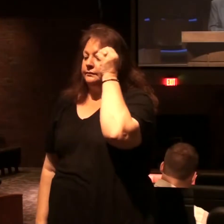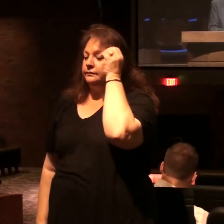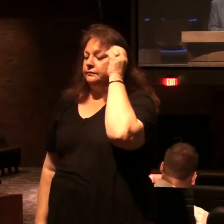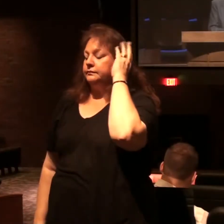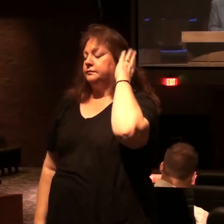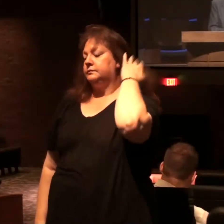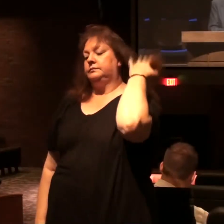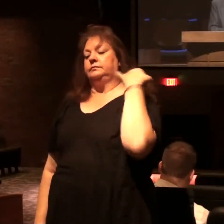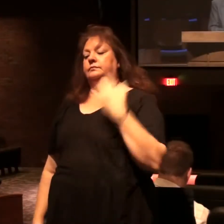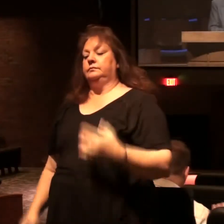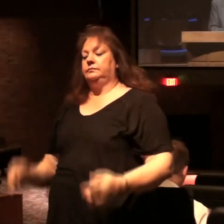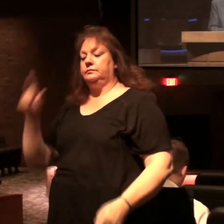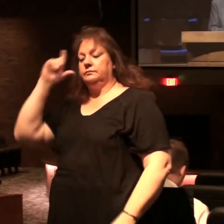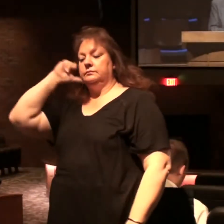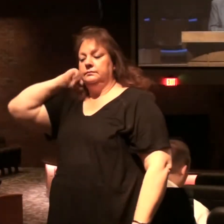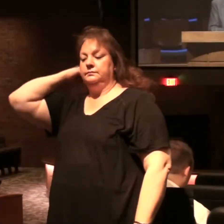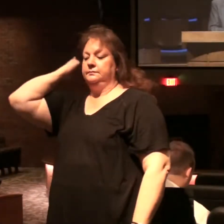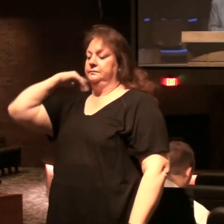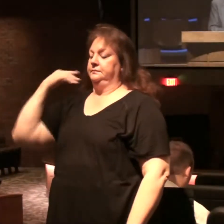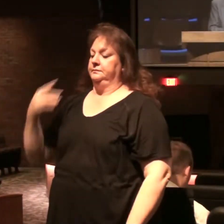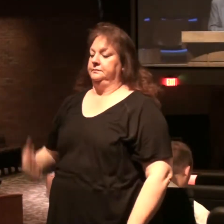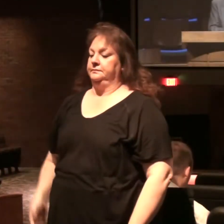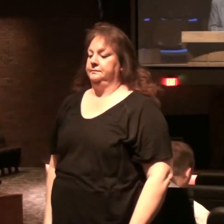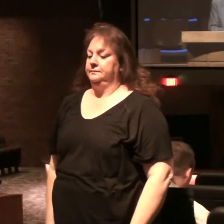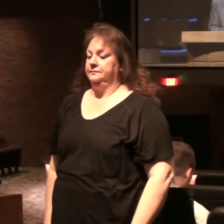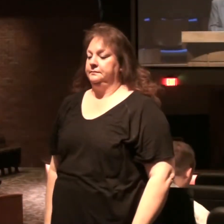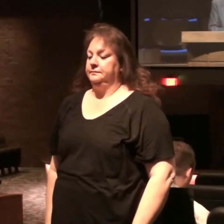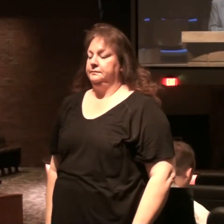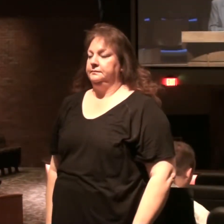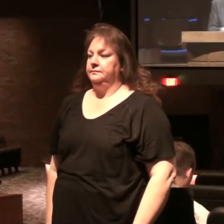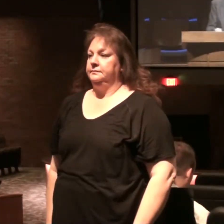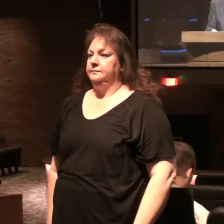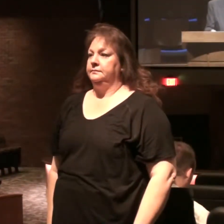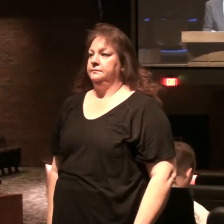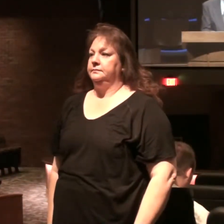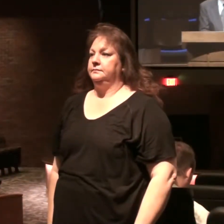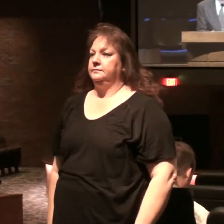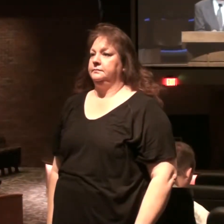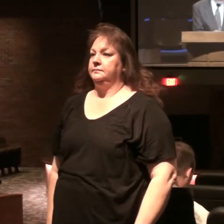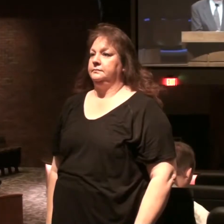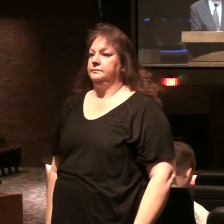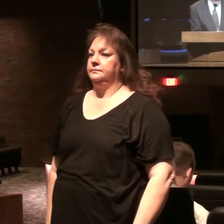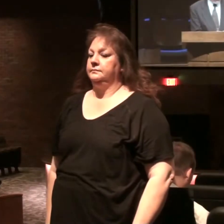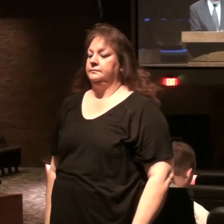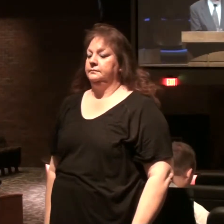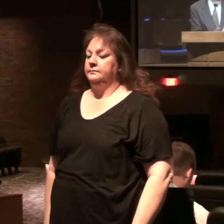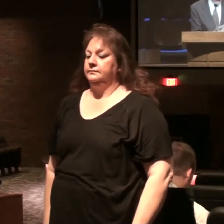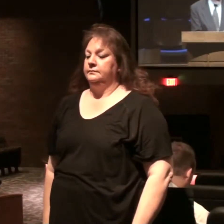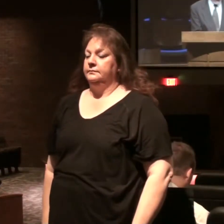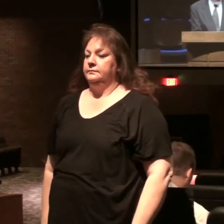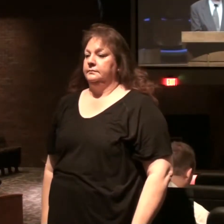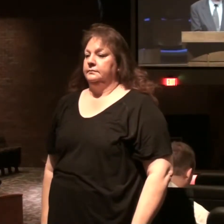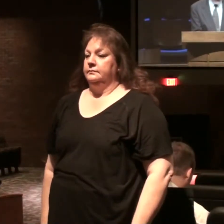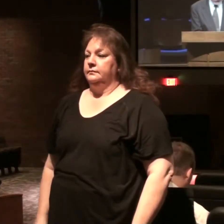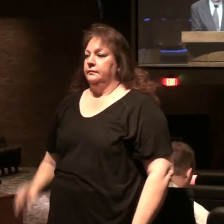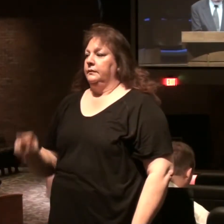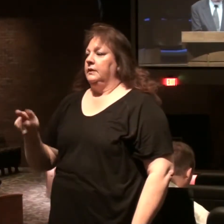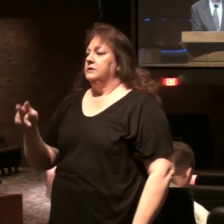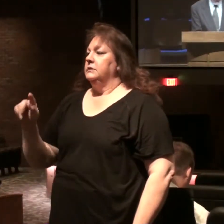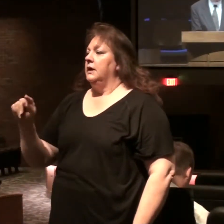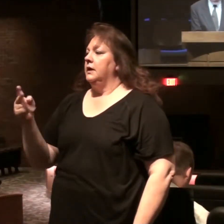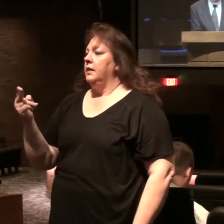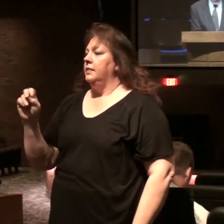2nd Thessalonians these are passages we've been to but they all tie together 2nd